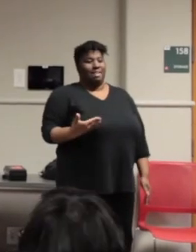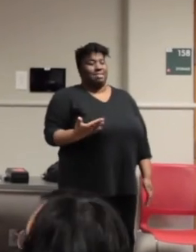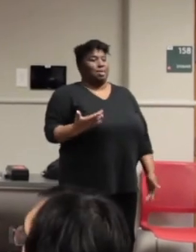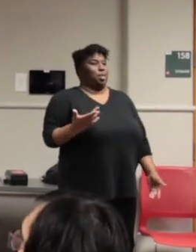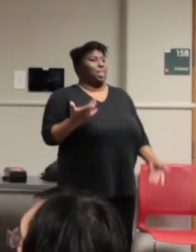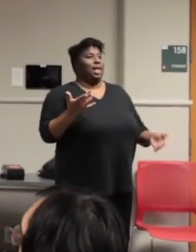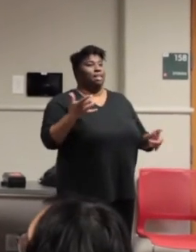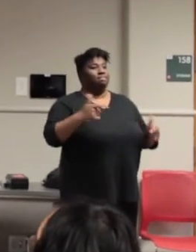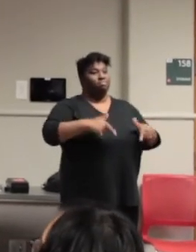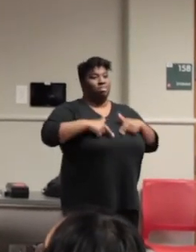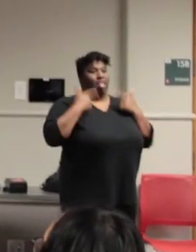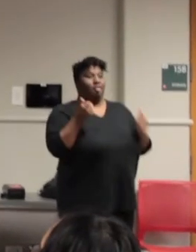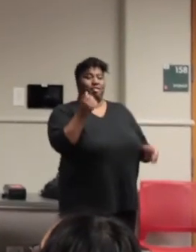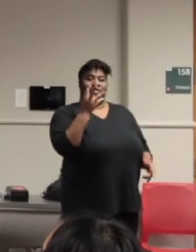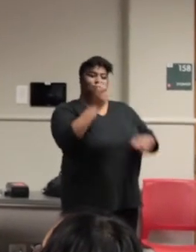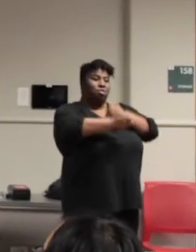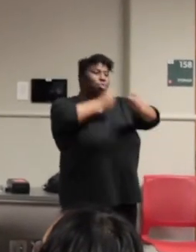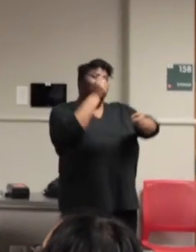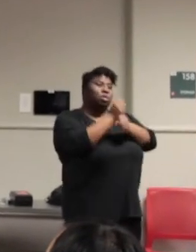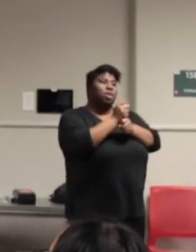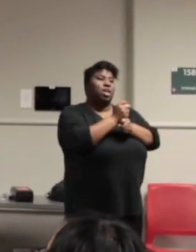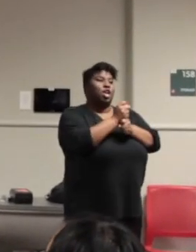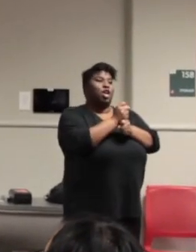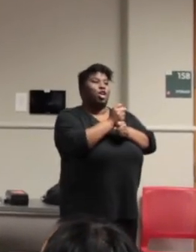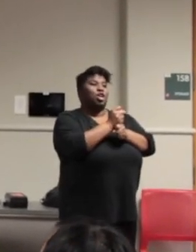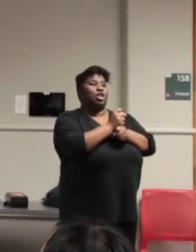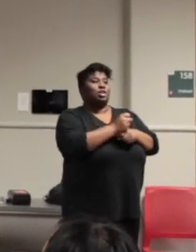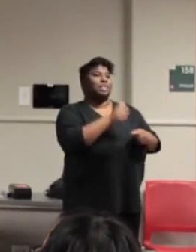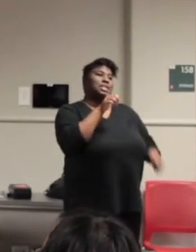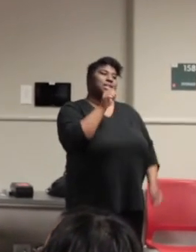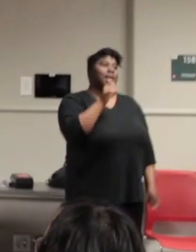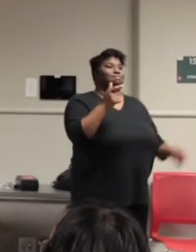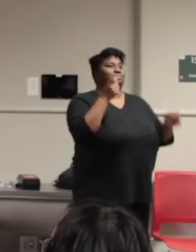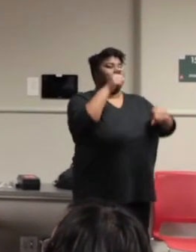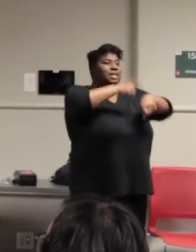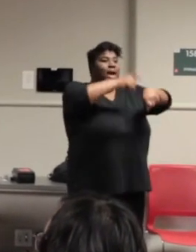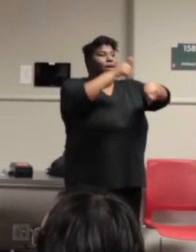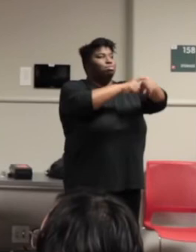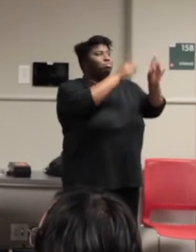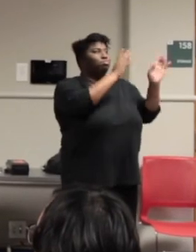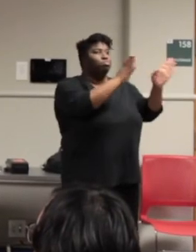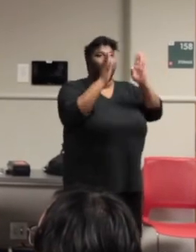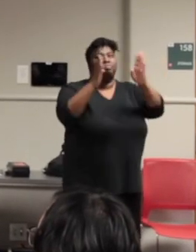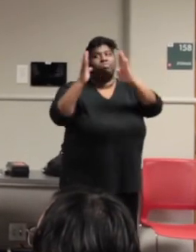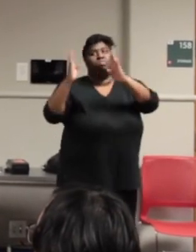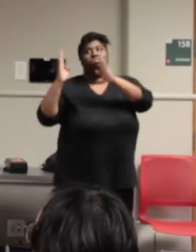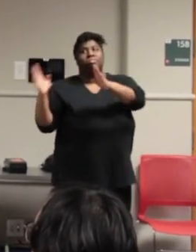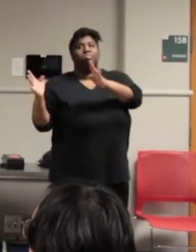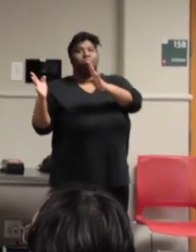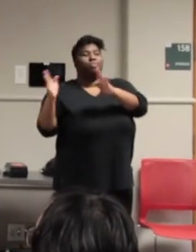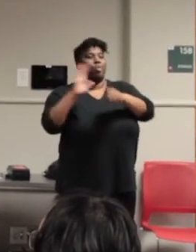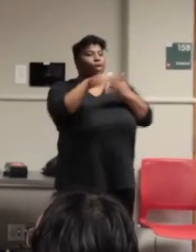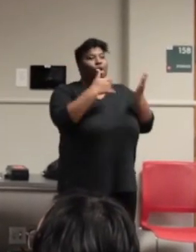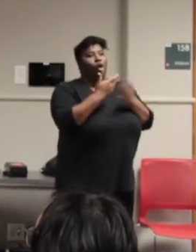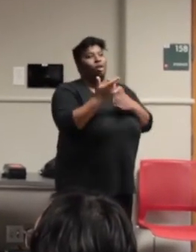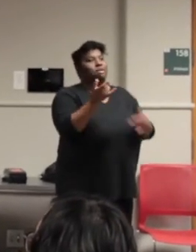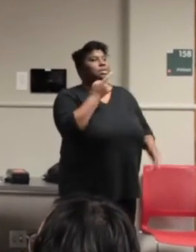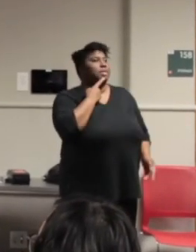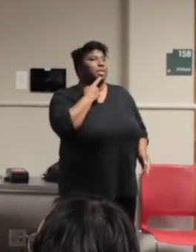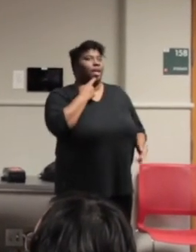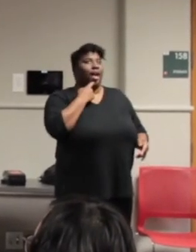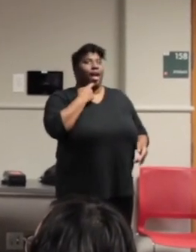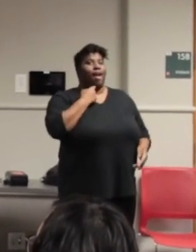years? Lagos to Oakland, to Tokyo, BC, and AV, and Rayfields. Fear God because God kisses time.